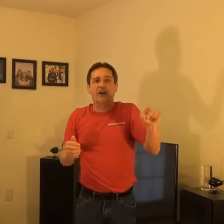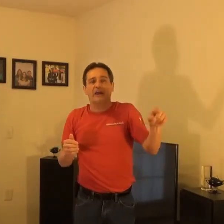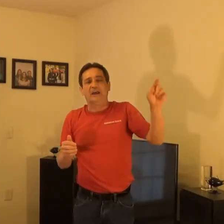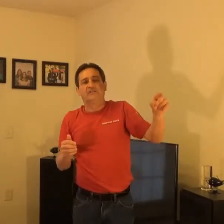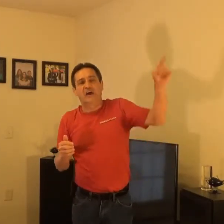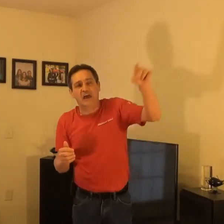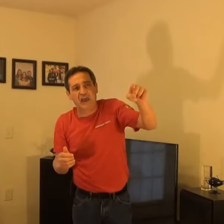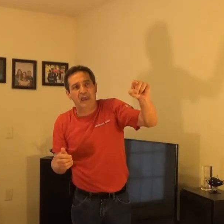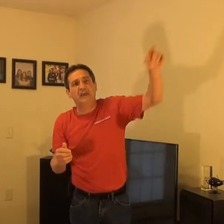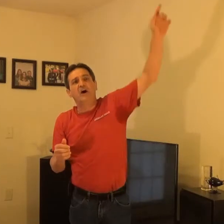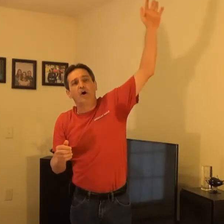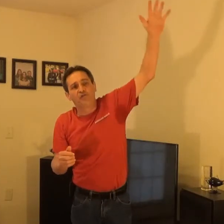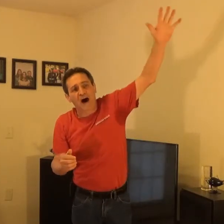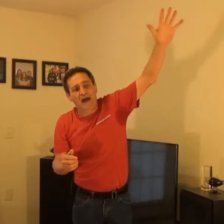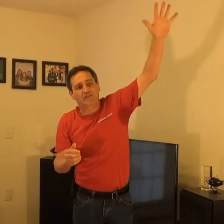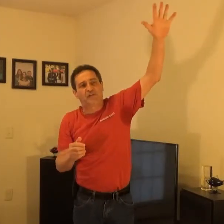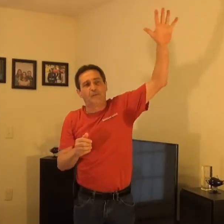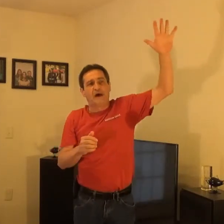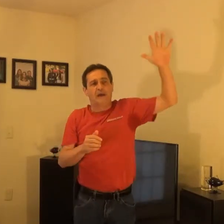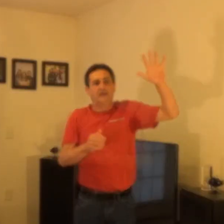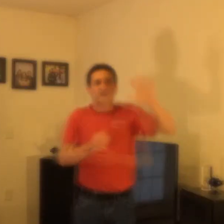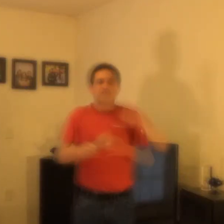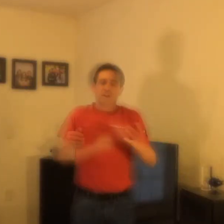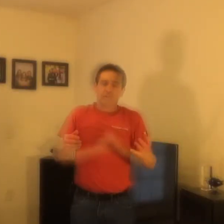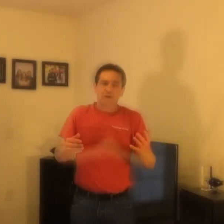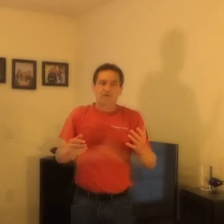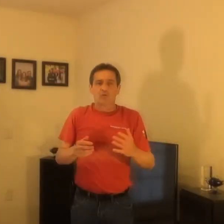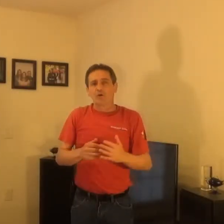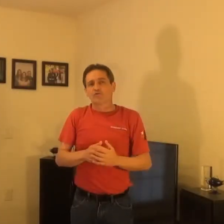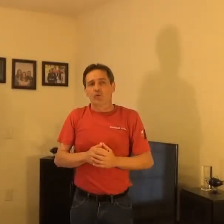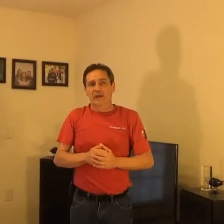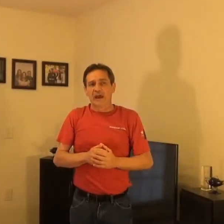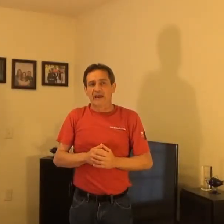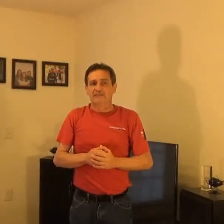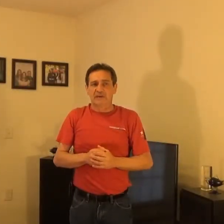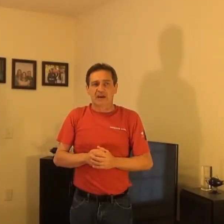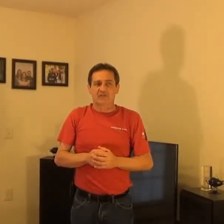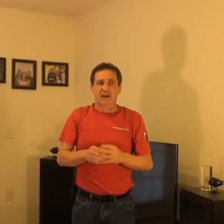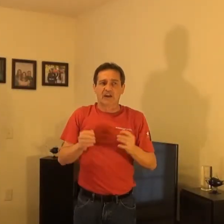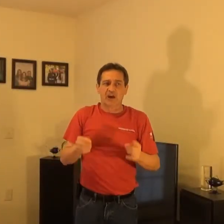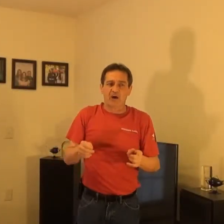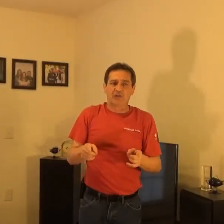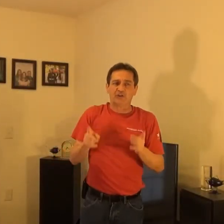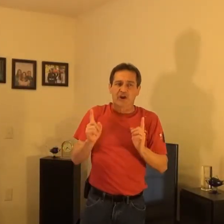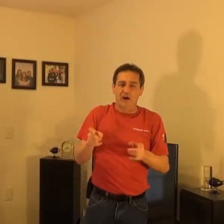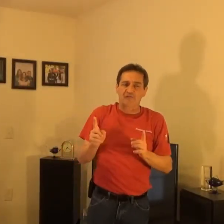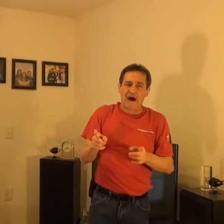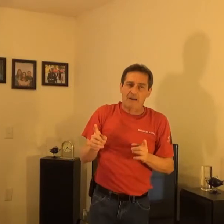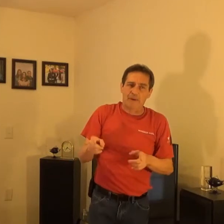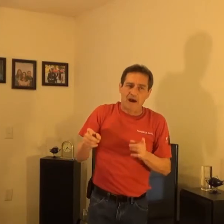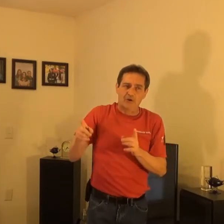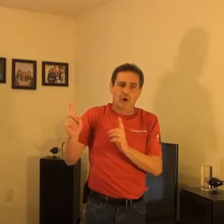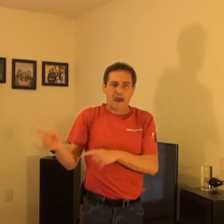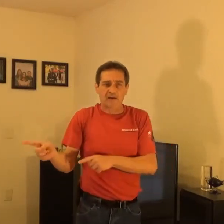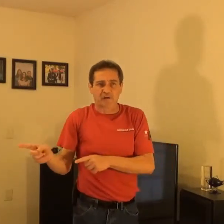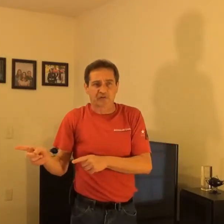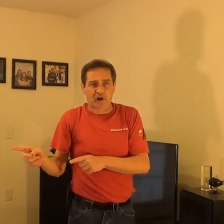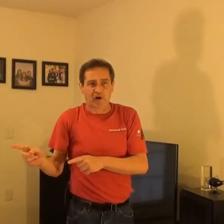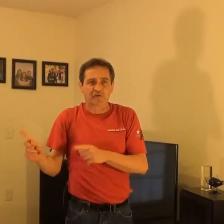and it is He who fights for me. Philippians 1.28 says, And in nothing terrified by your adversaries,